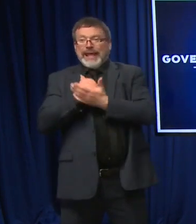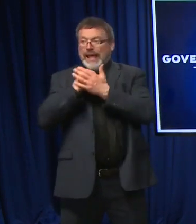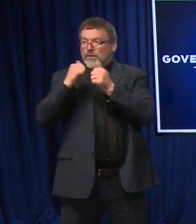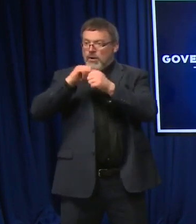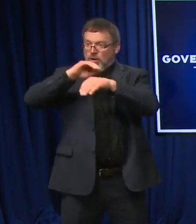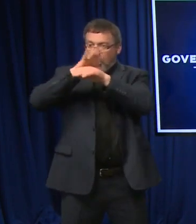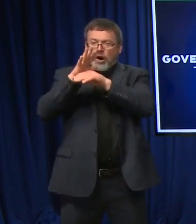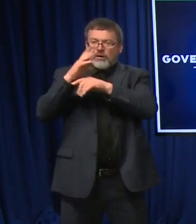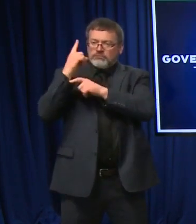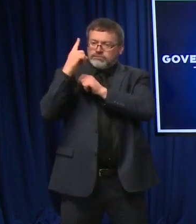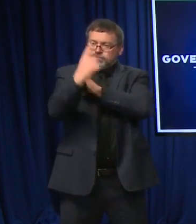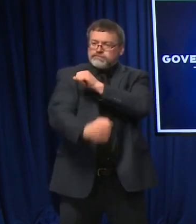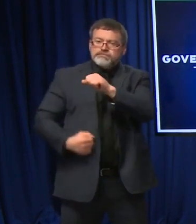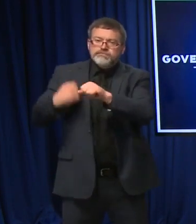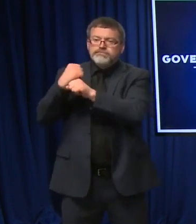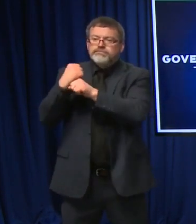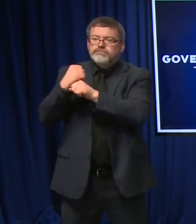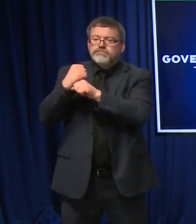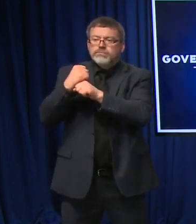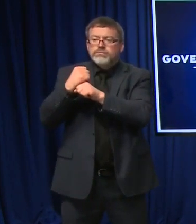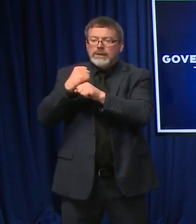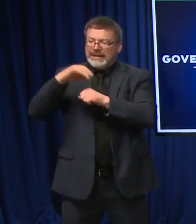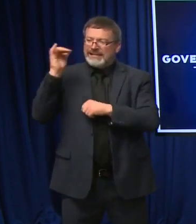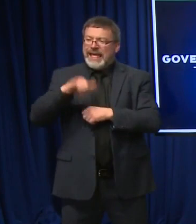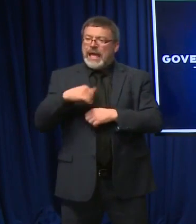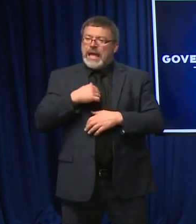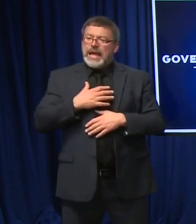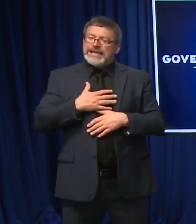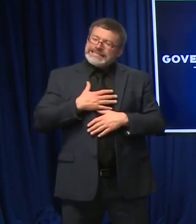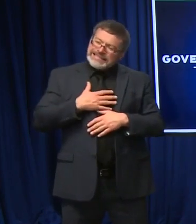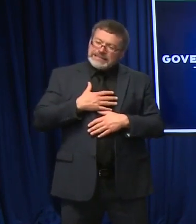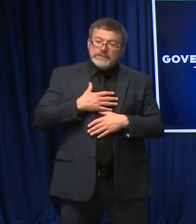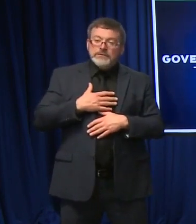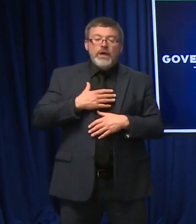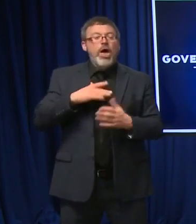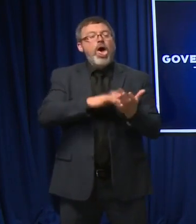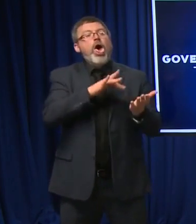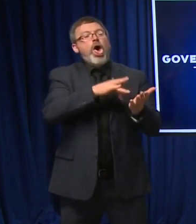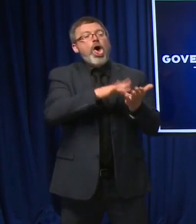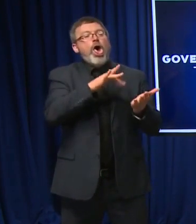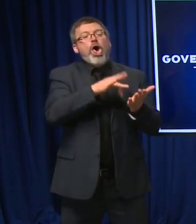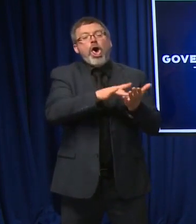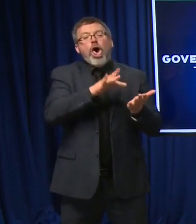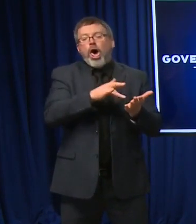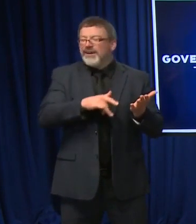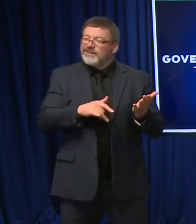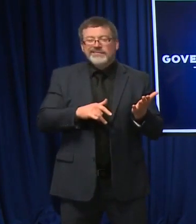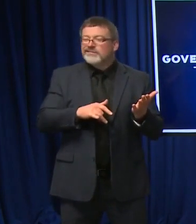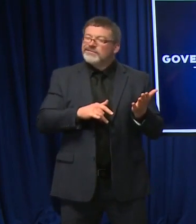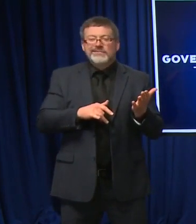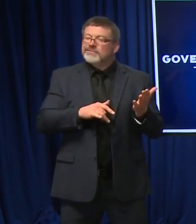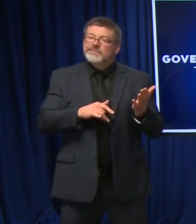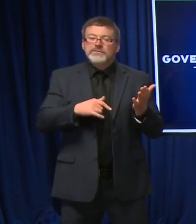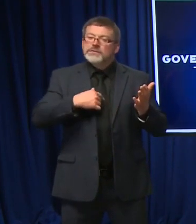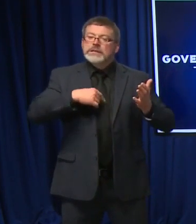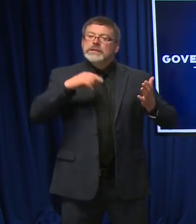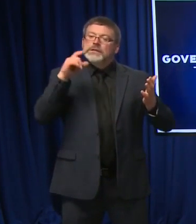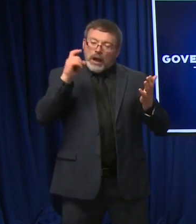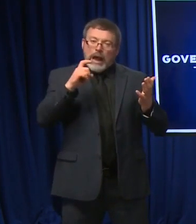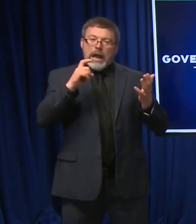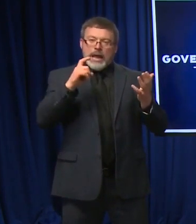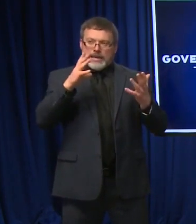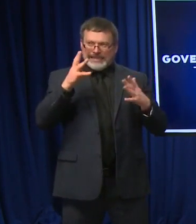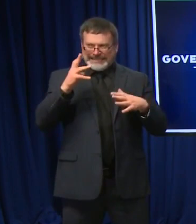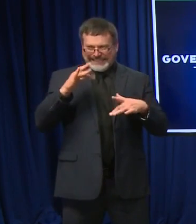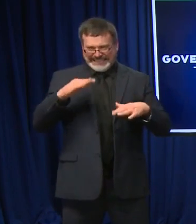only an answer of last resort, but we try to kind of wait as long as we possibly can to pull that trigger because it is a burden on those